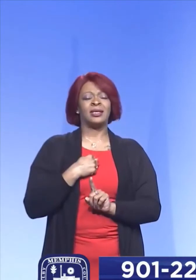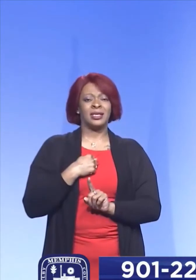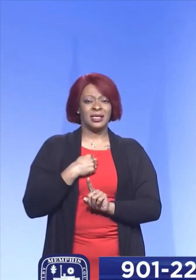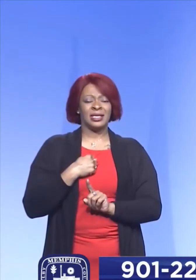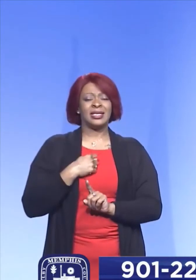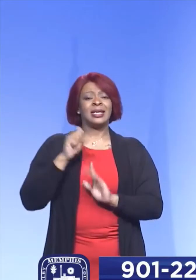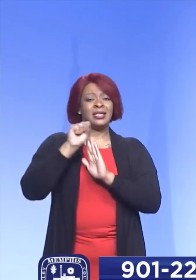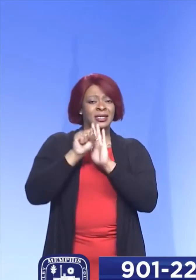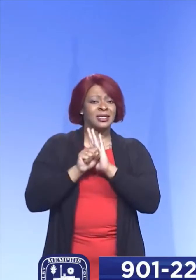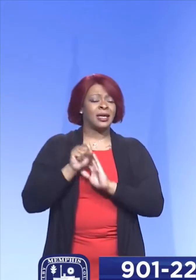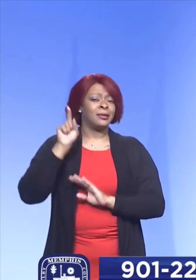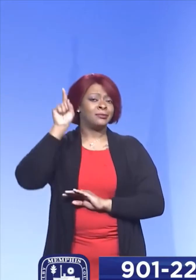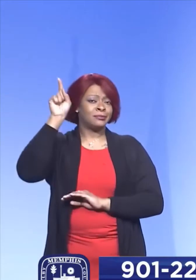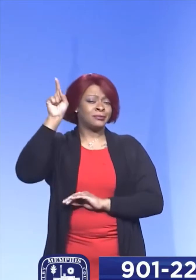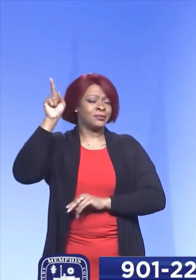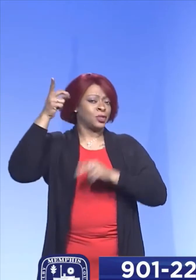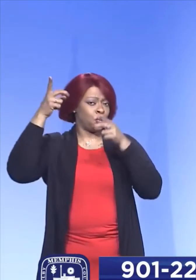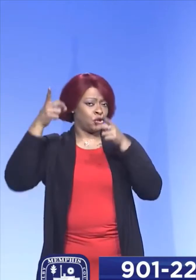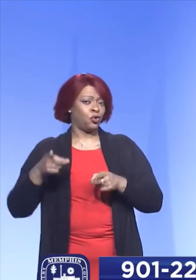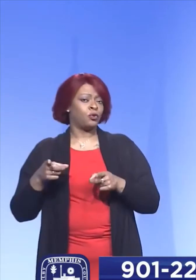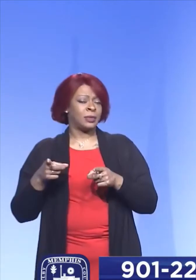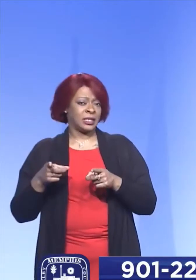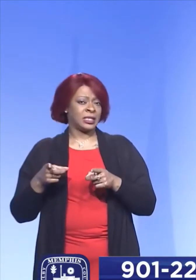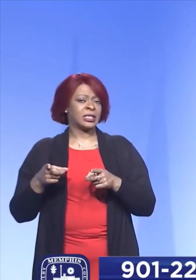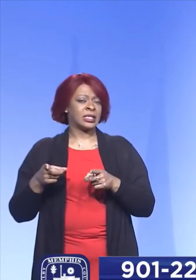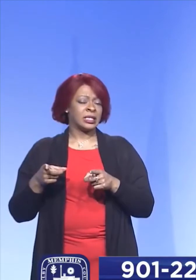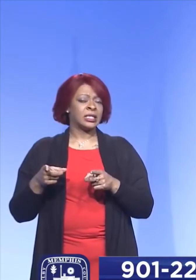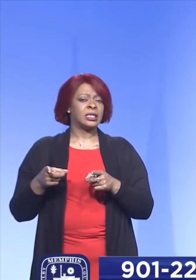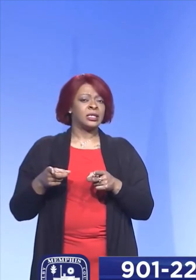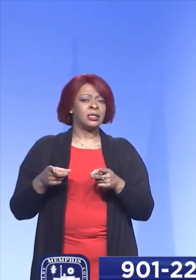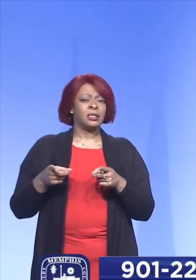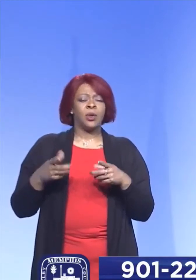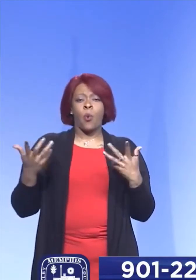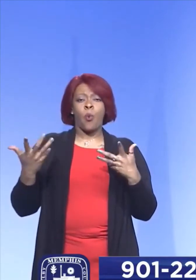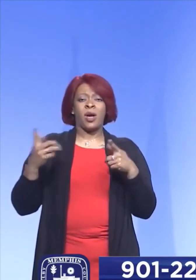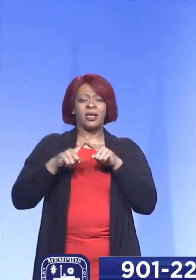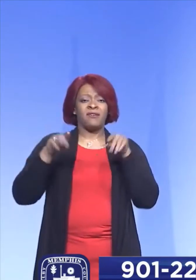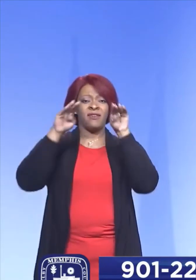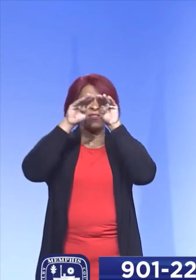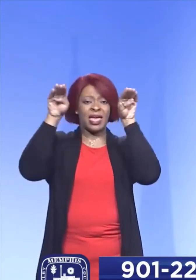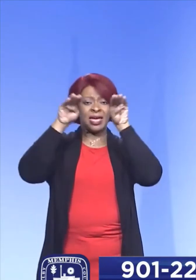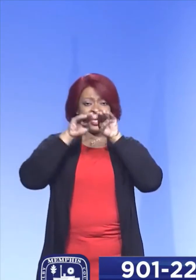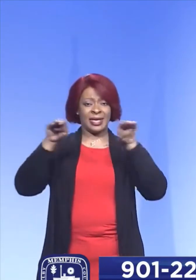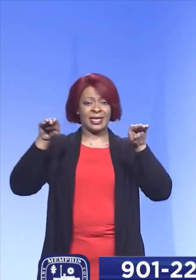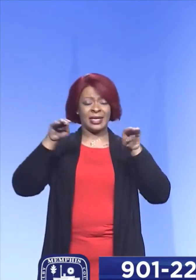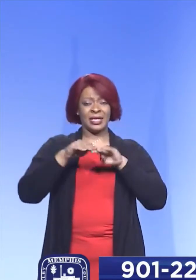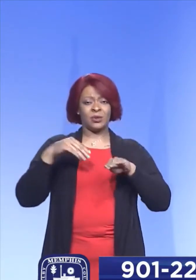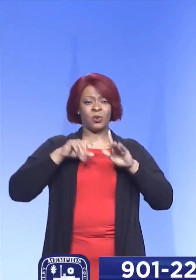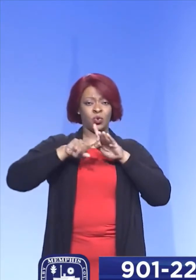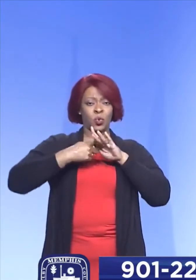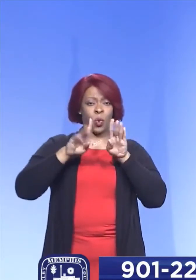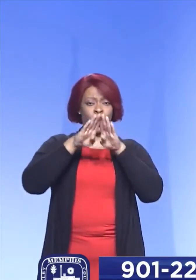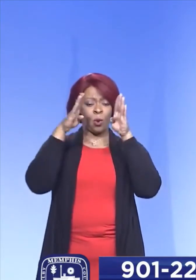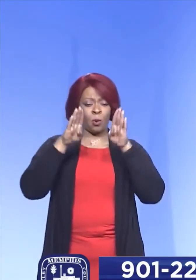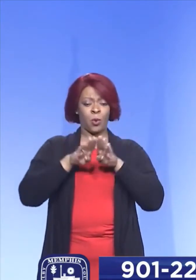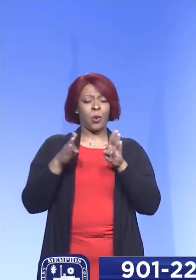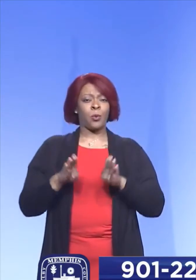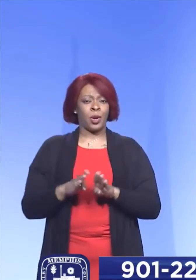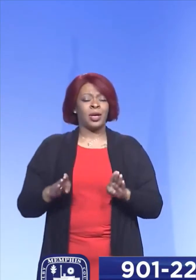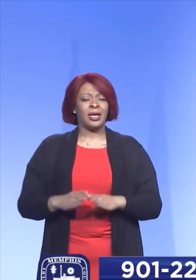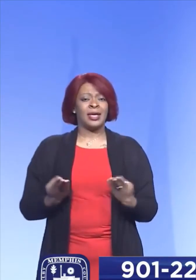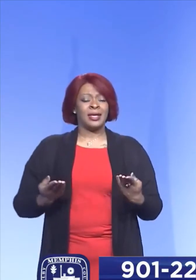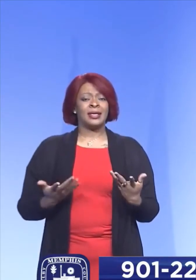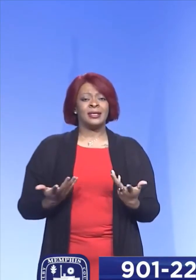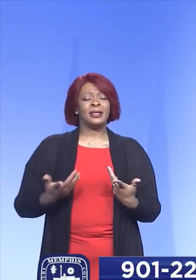the state that determines what phase that we enter into. A